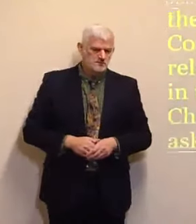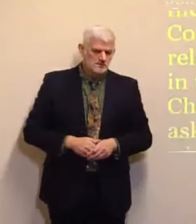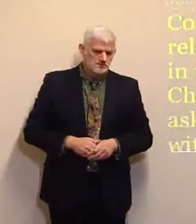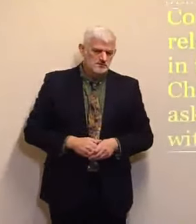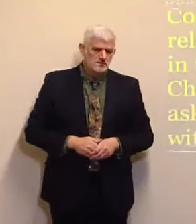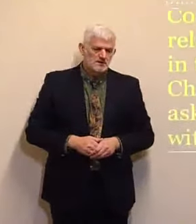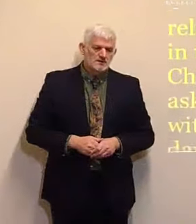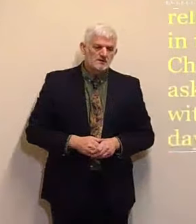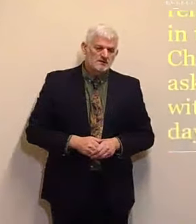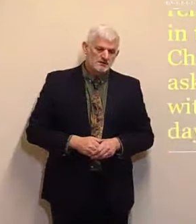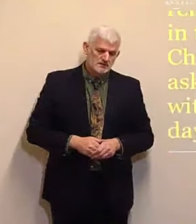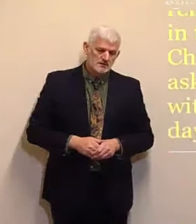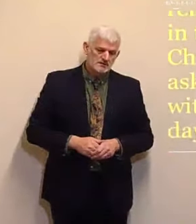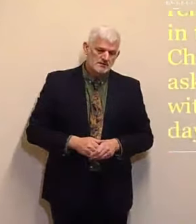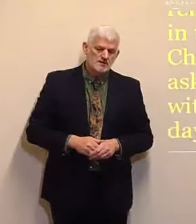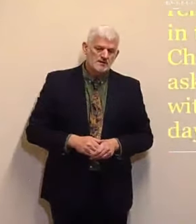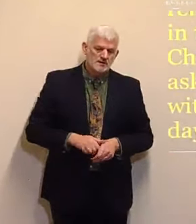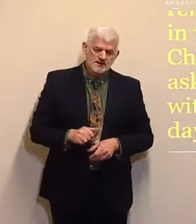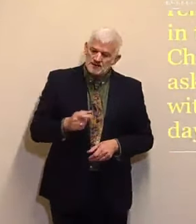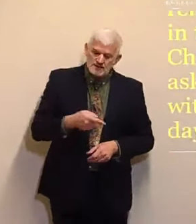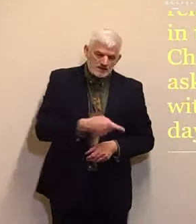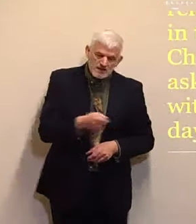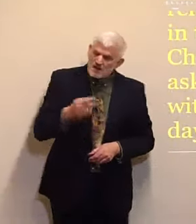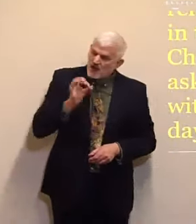to pay him To turn to certain days